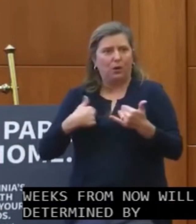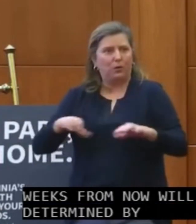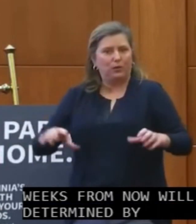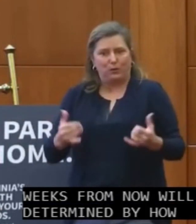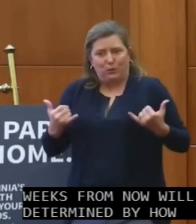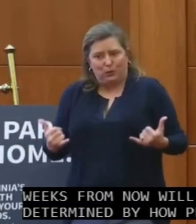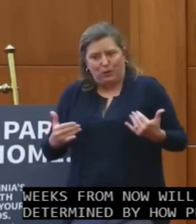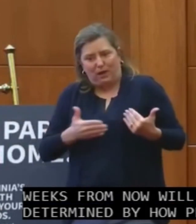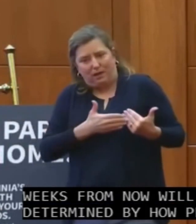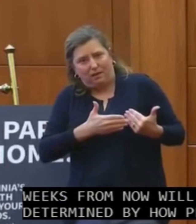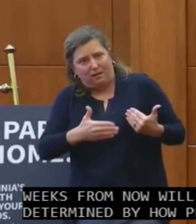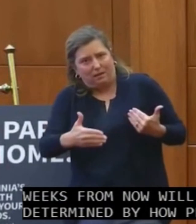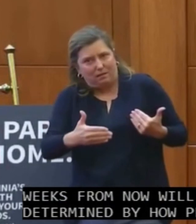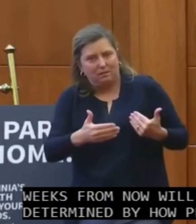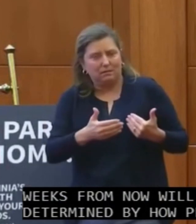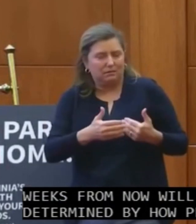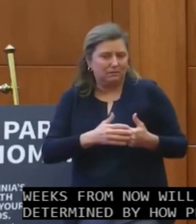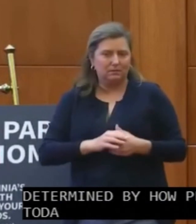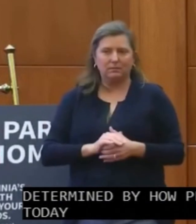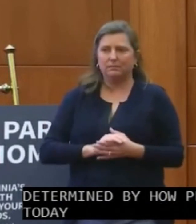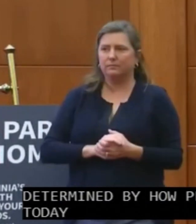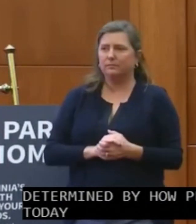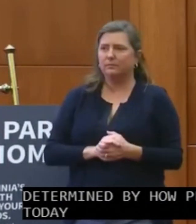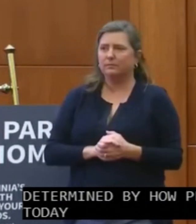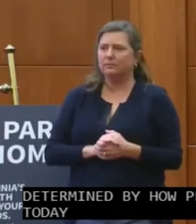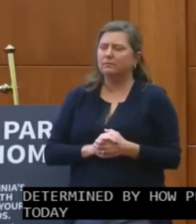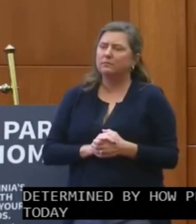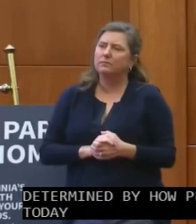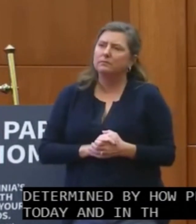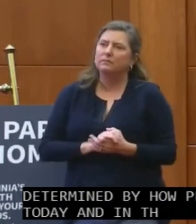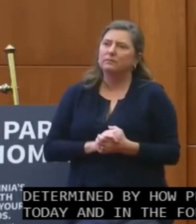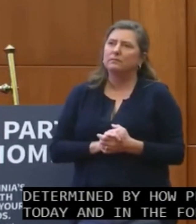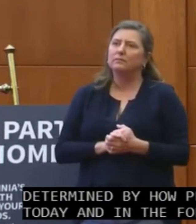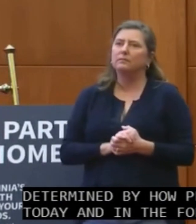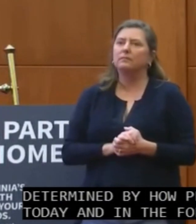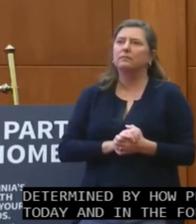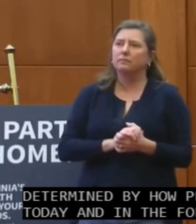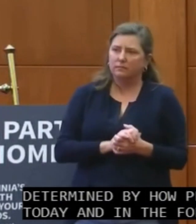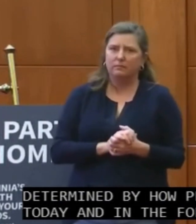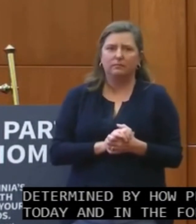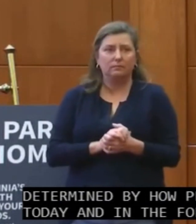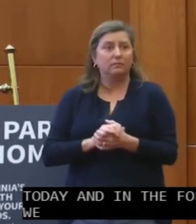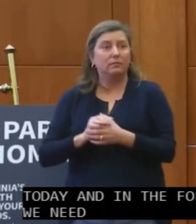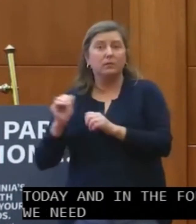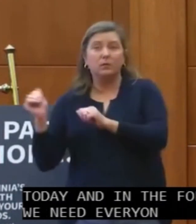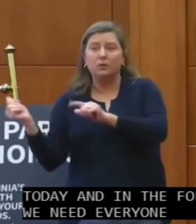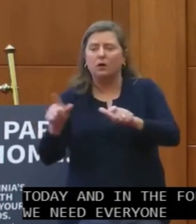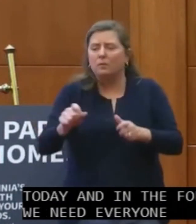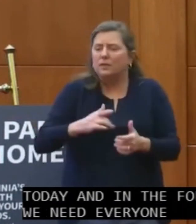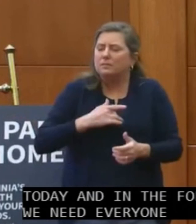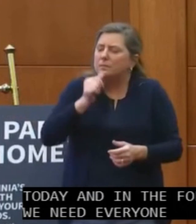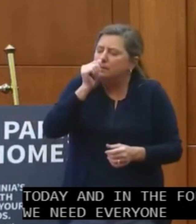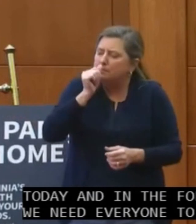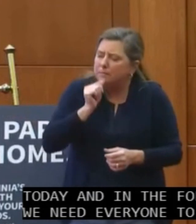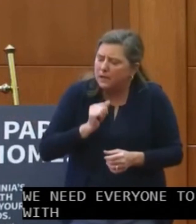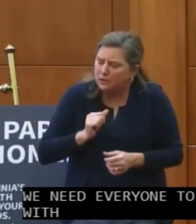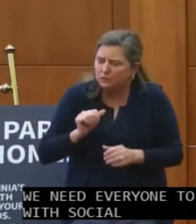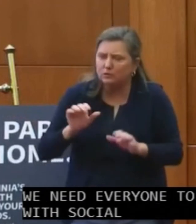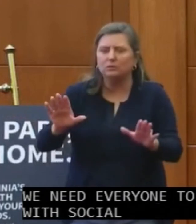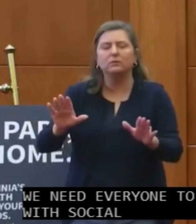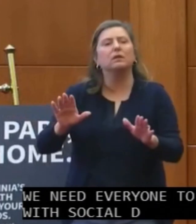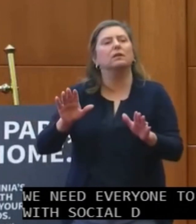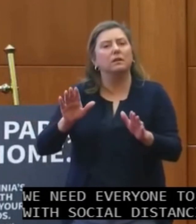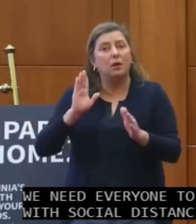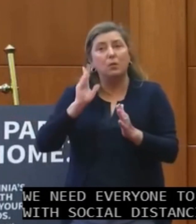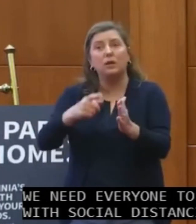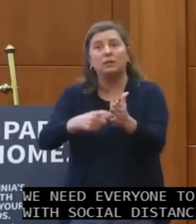and in the following days. We need everyone to be patient with social distancing. It will take time to